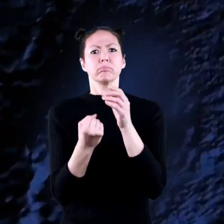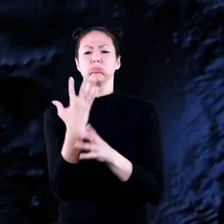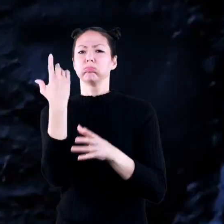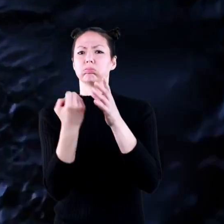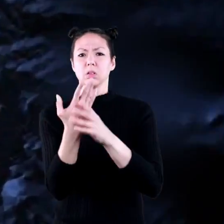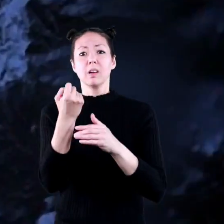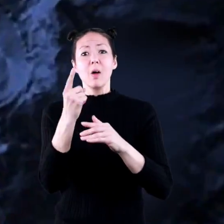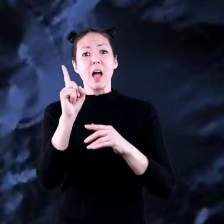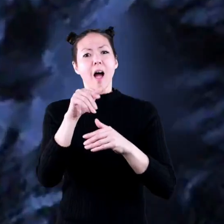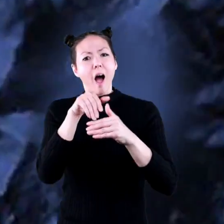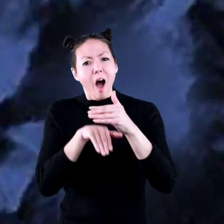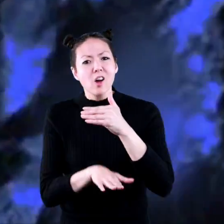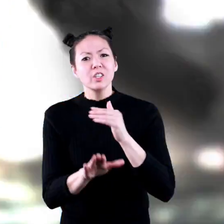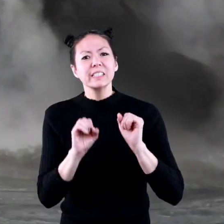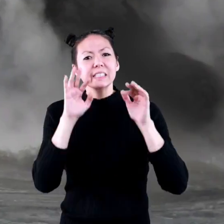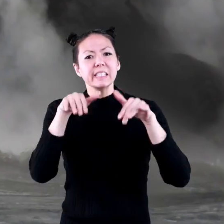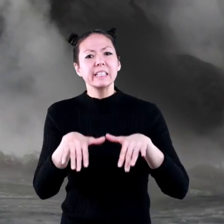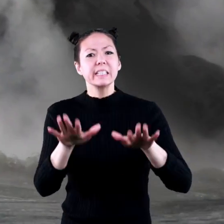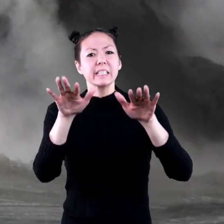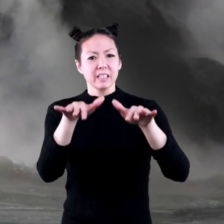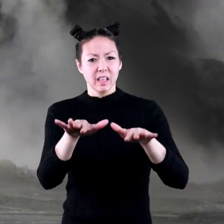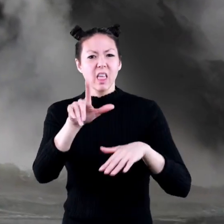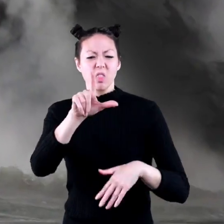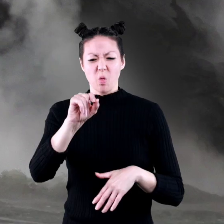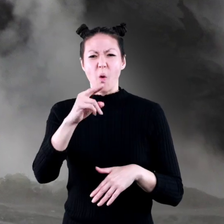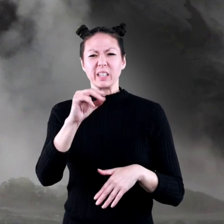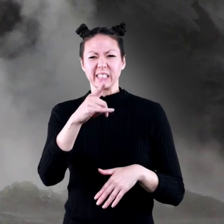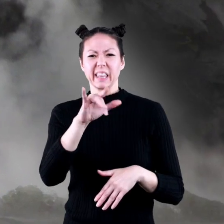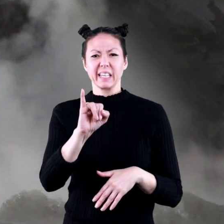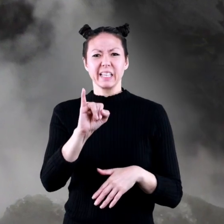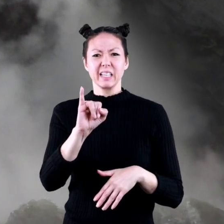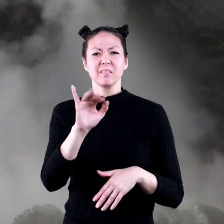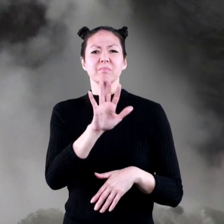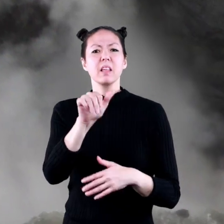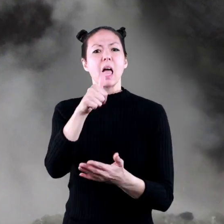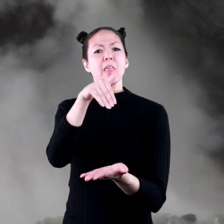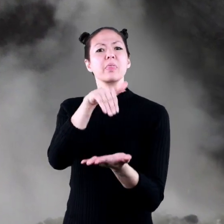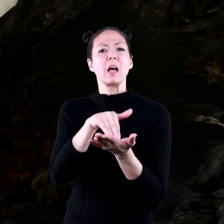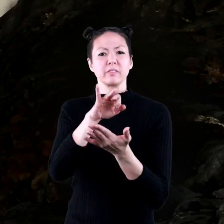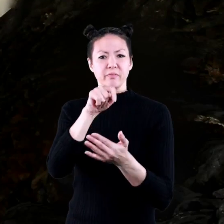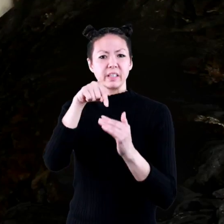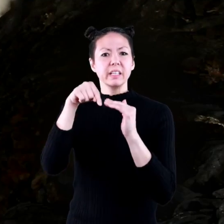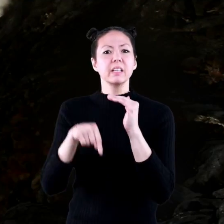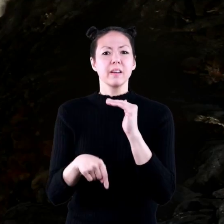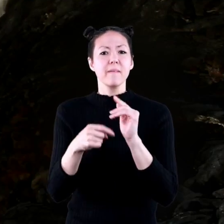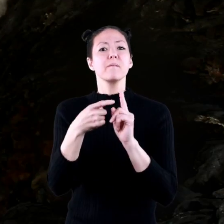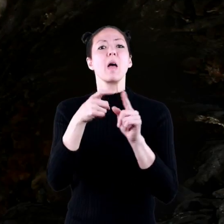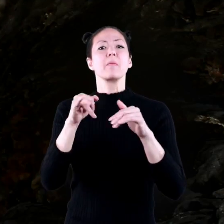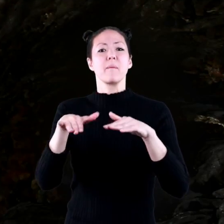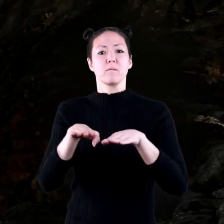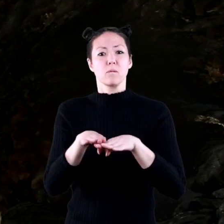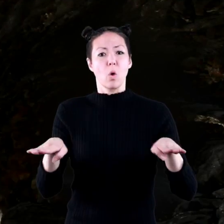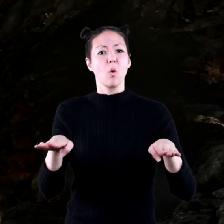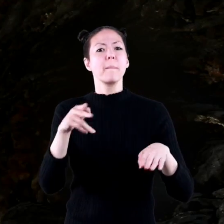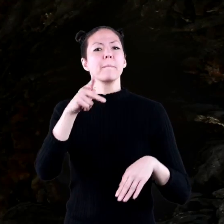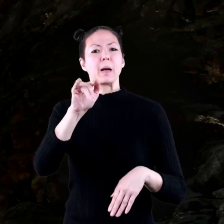erupting volcano under the sea. Loihi is a seamount rising 10,000 feet from the floor of the Pacific Ocean.